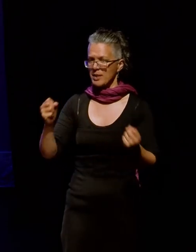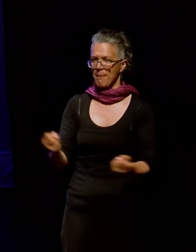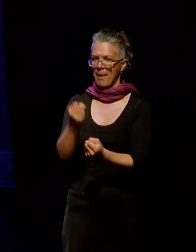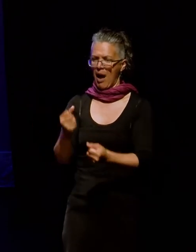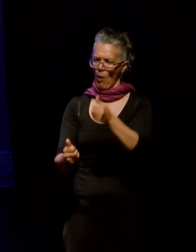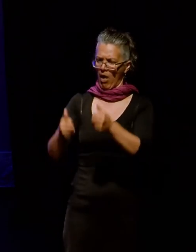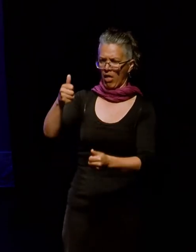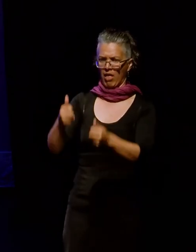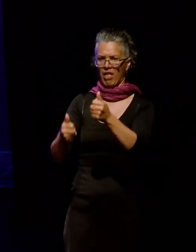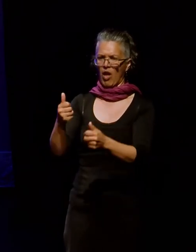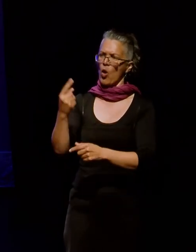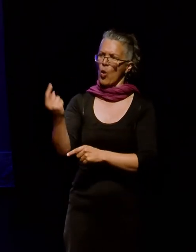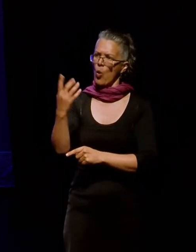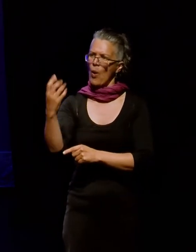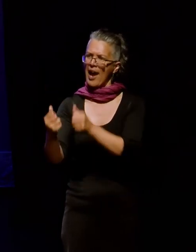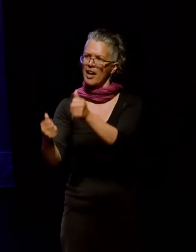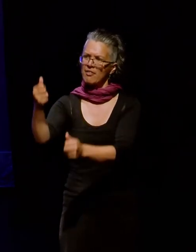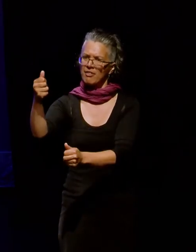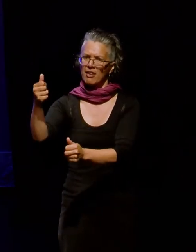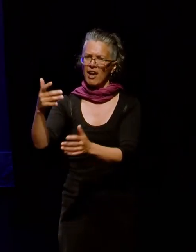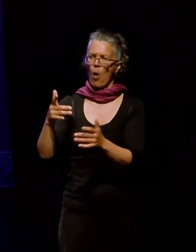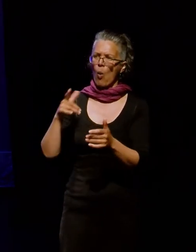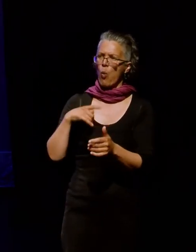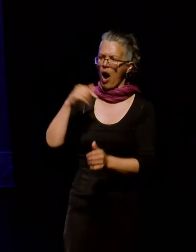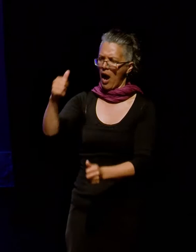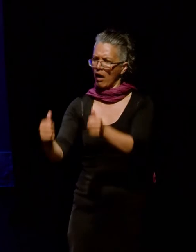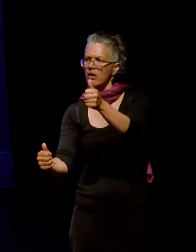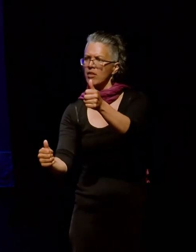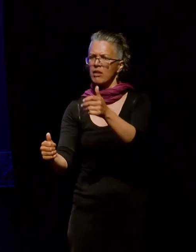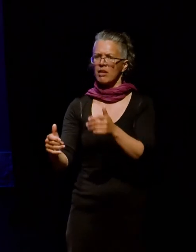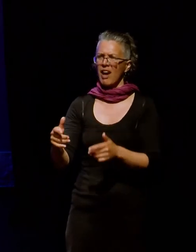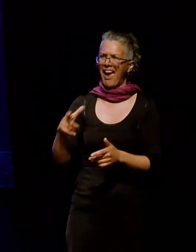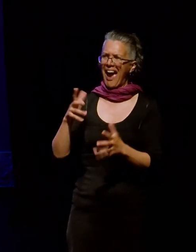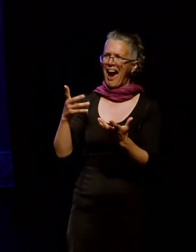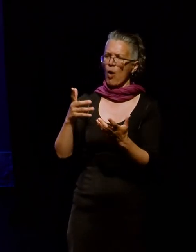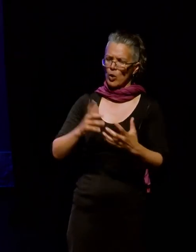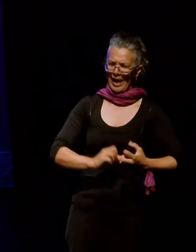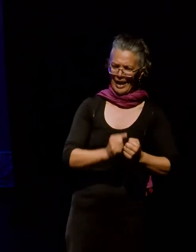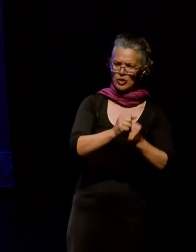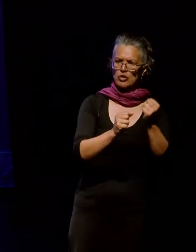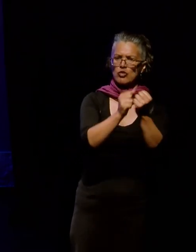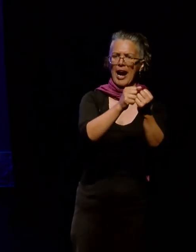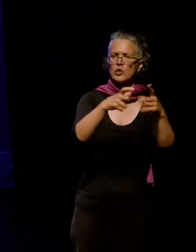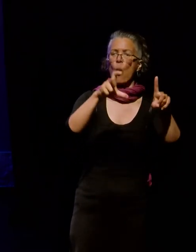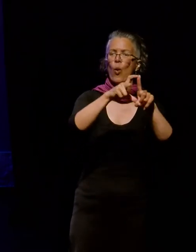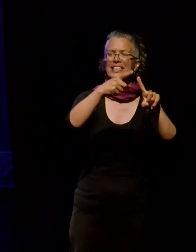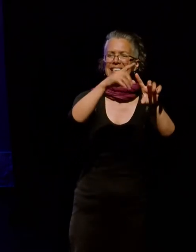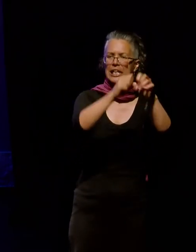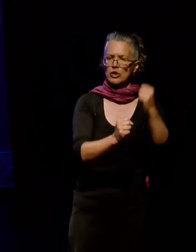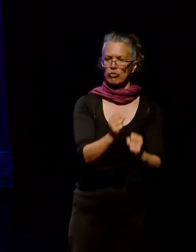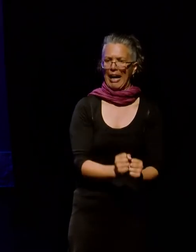Who has it and why and how that constructs and can be used to deconstruct and reframe memory over time.